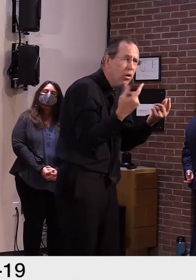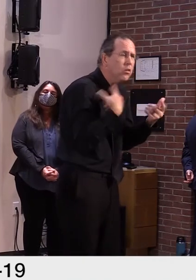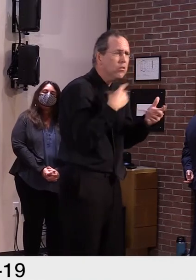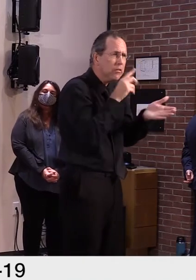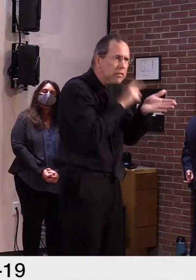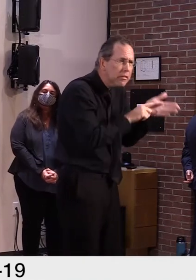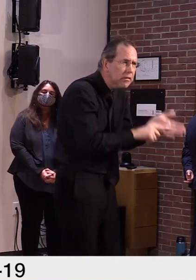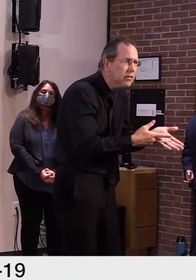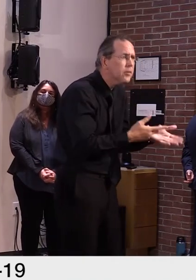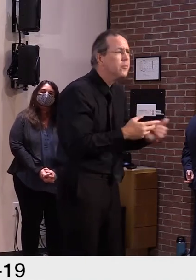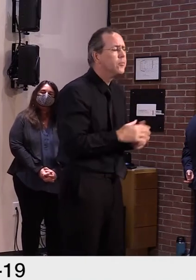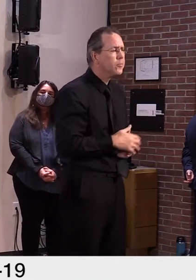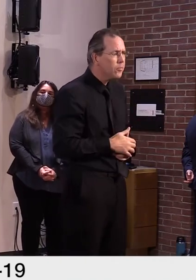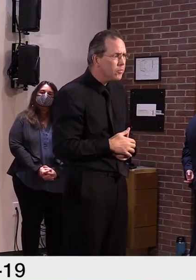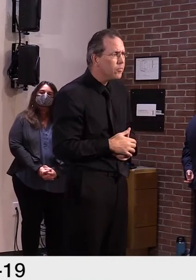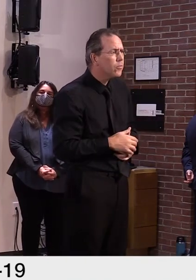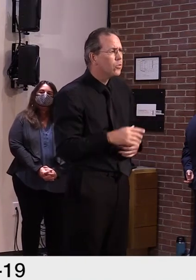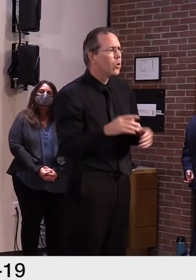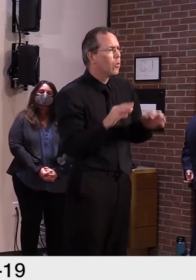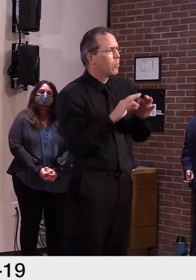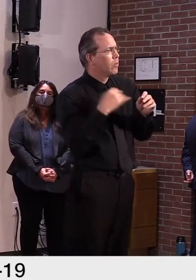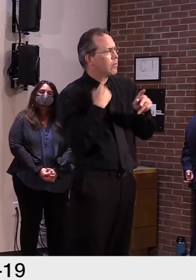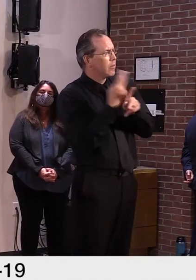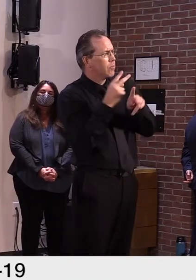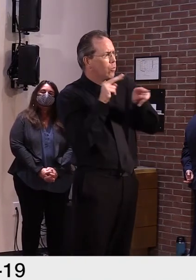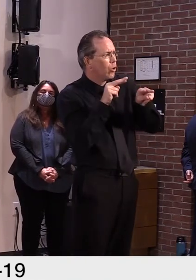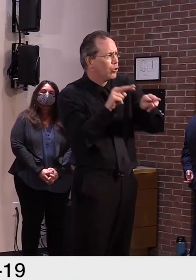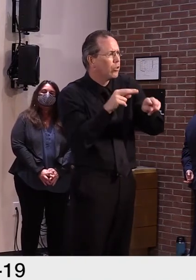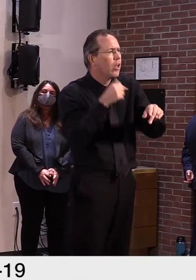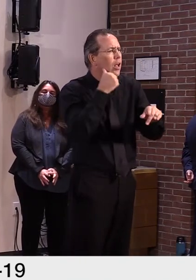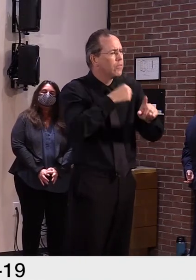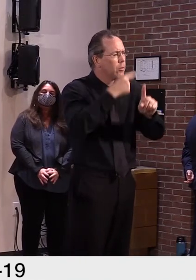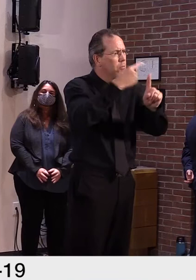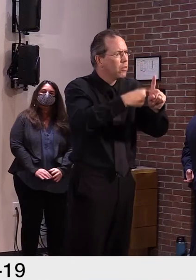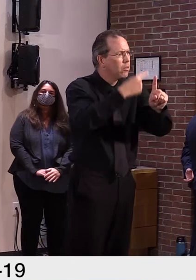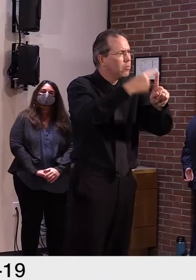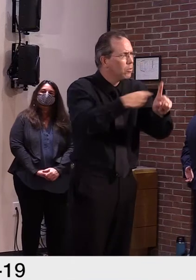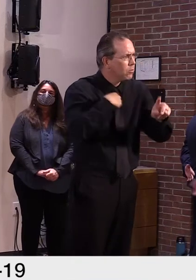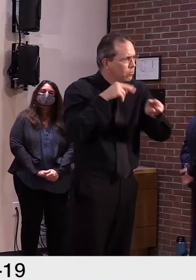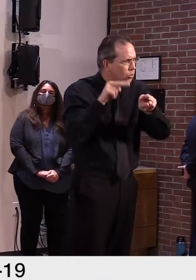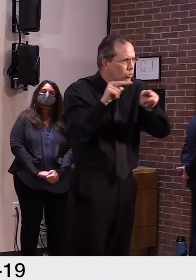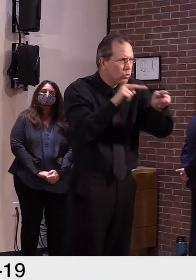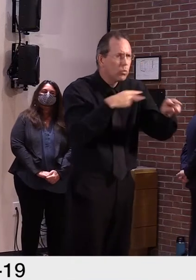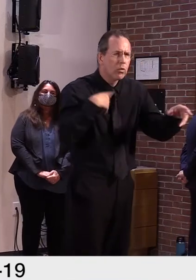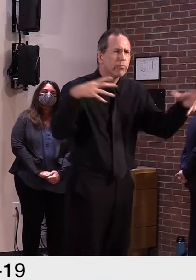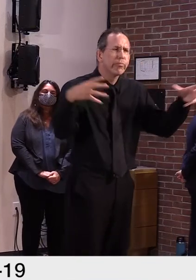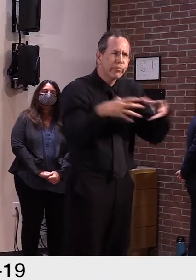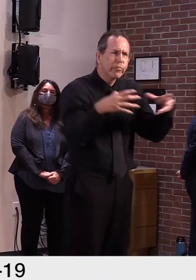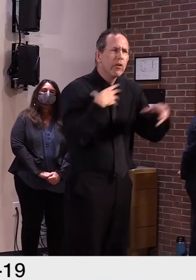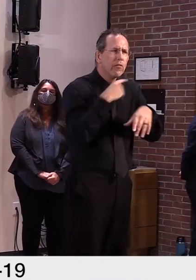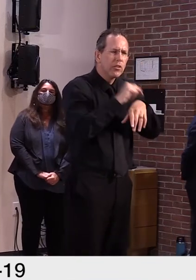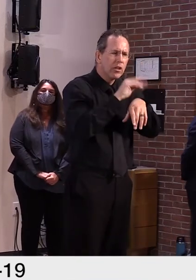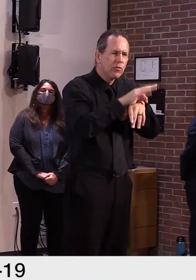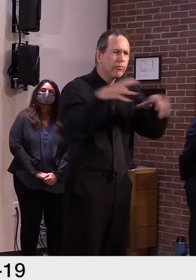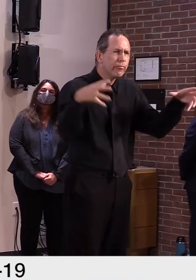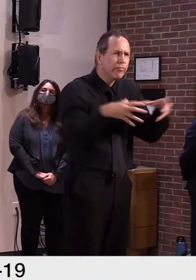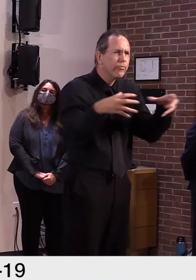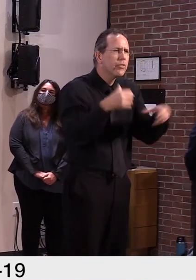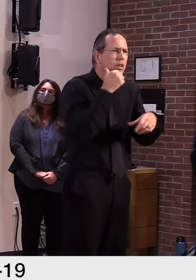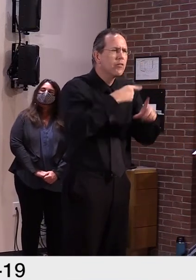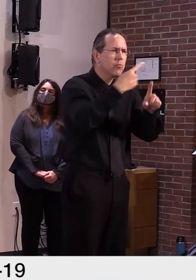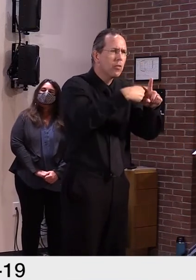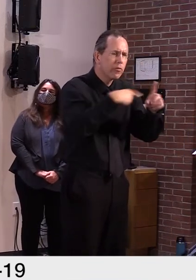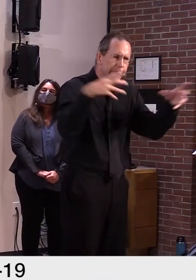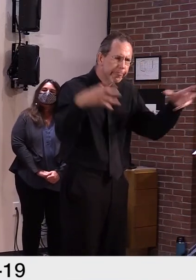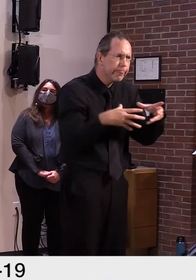tuned. Once again, we plan to do this every month. And I expect that we'll publish a revision for the guidance at some point here in October.